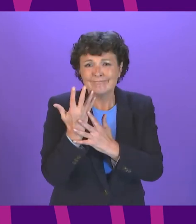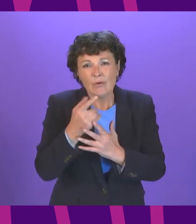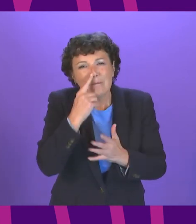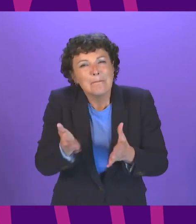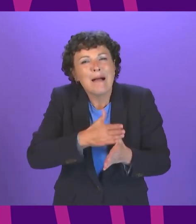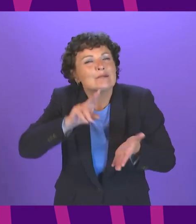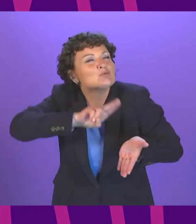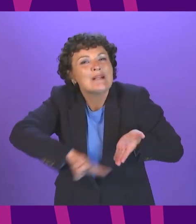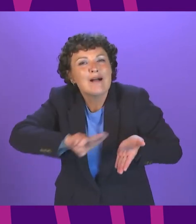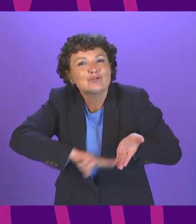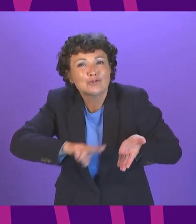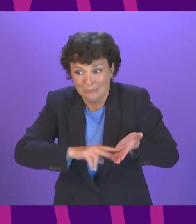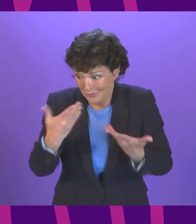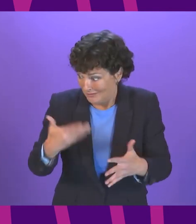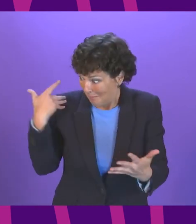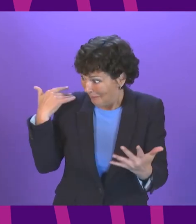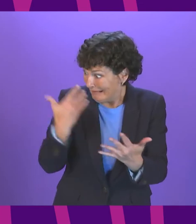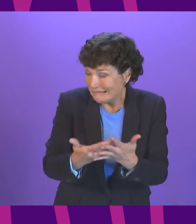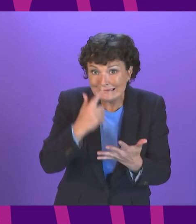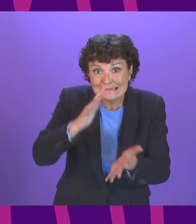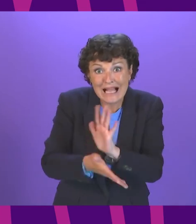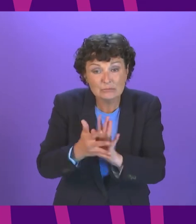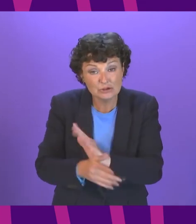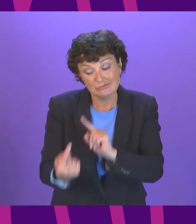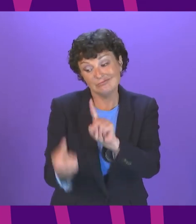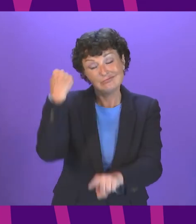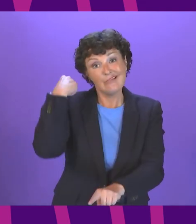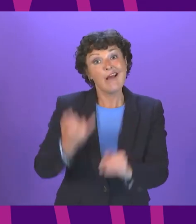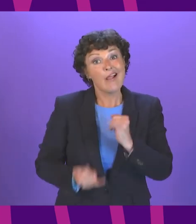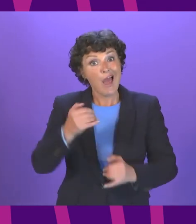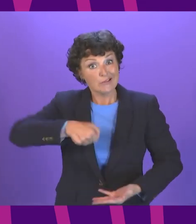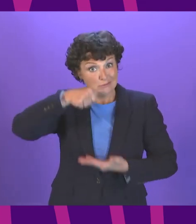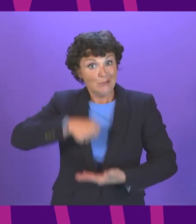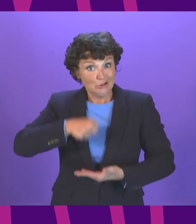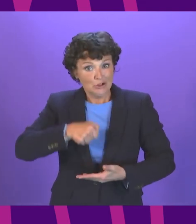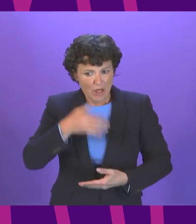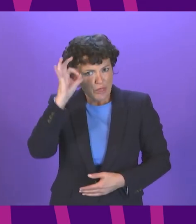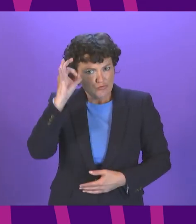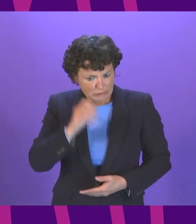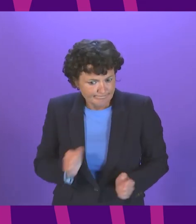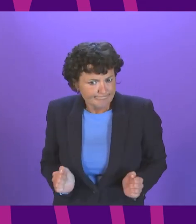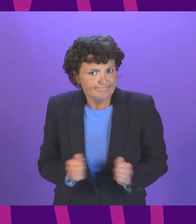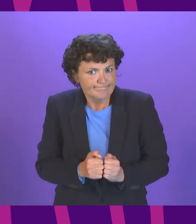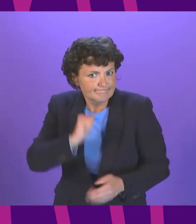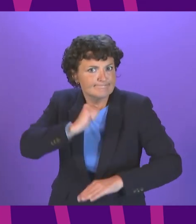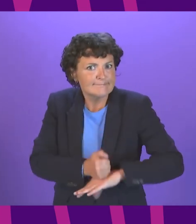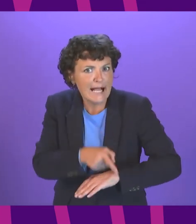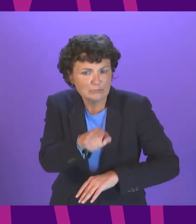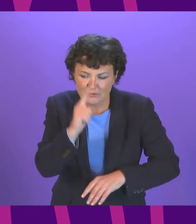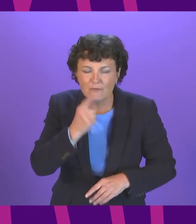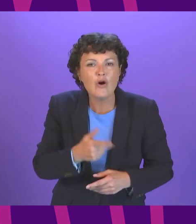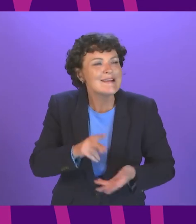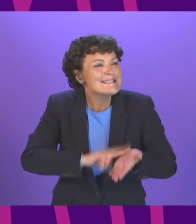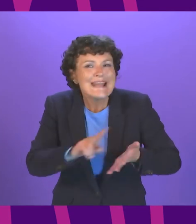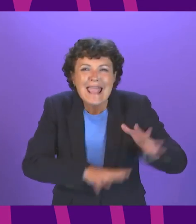The Nature Restoration Fund established by the Greens under the last budget will be dramatically increased to drive action Nature networks